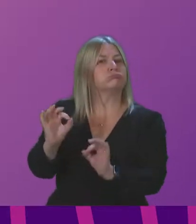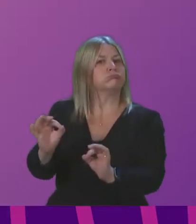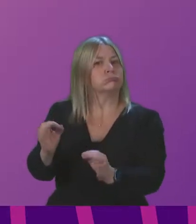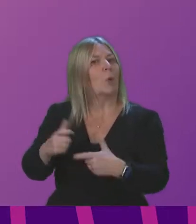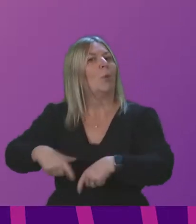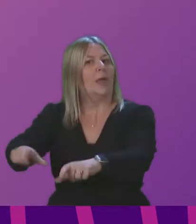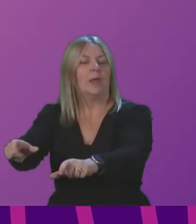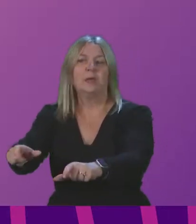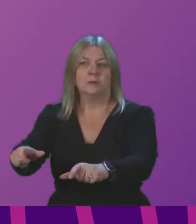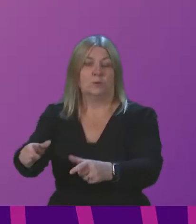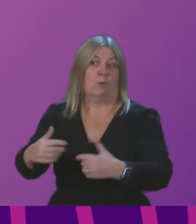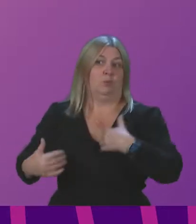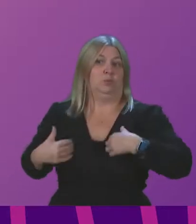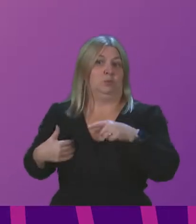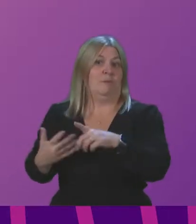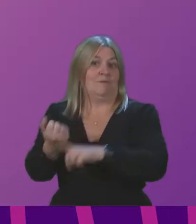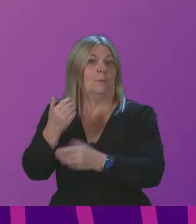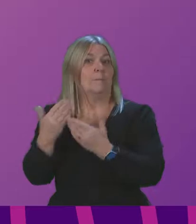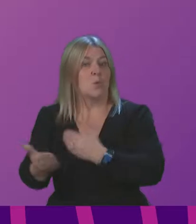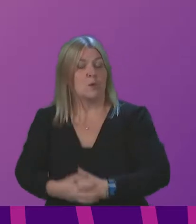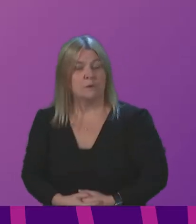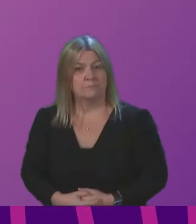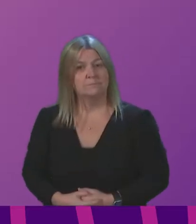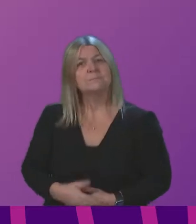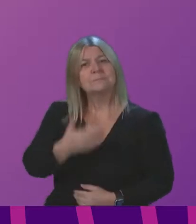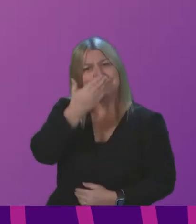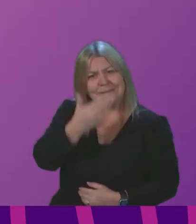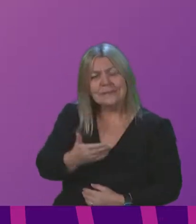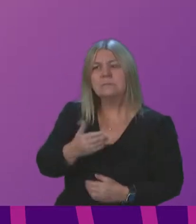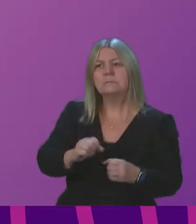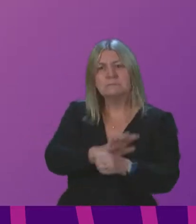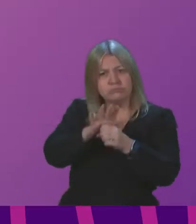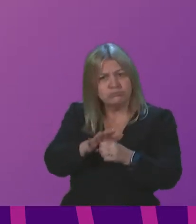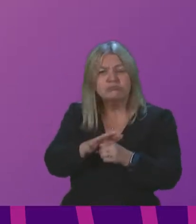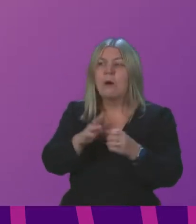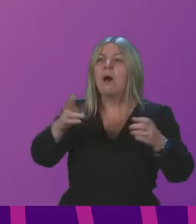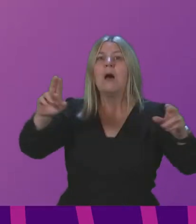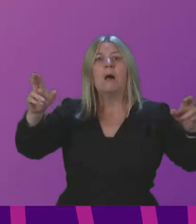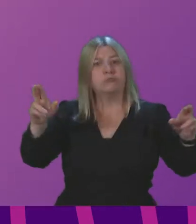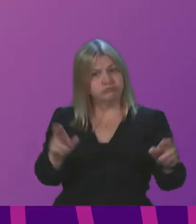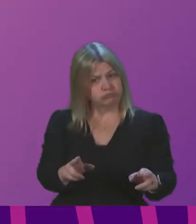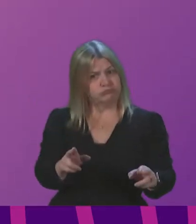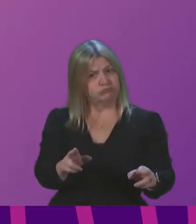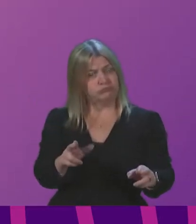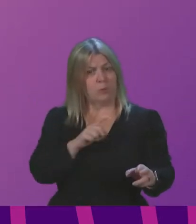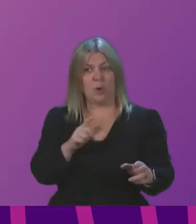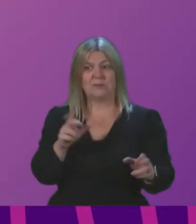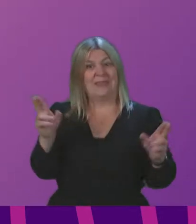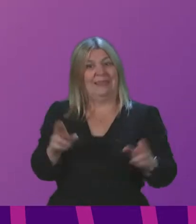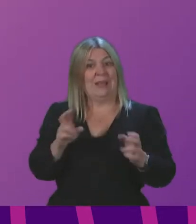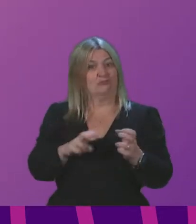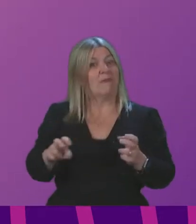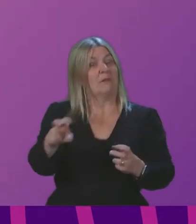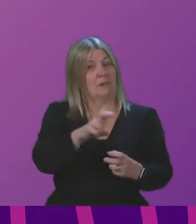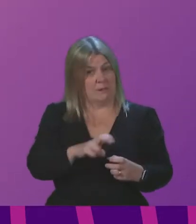We saw during the pandemic that emissions fell significantly along certain routes as we took less car journeys. Many of these routes are seeing a return